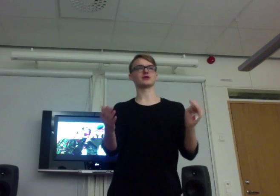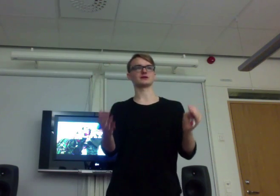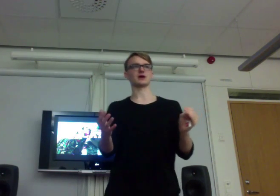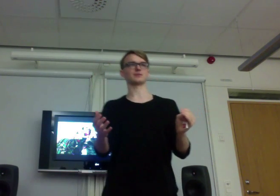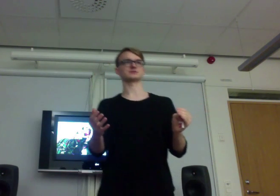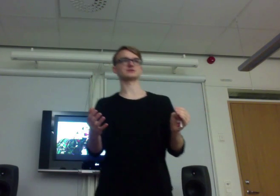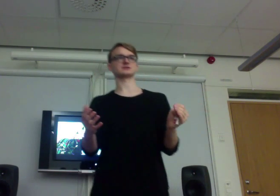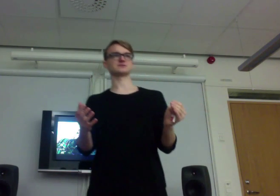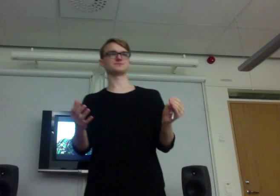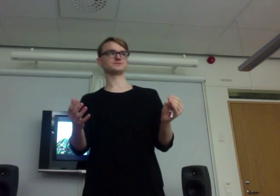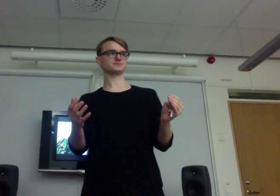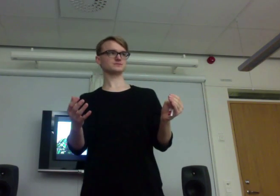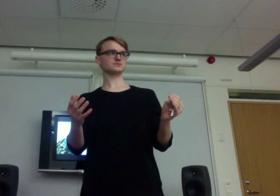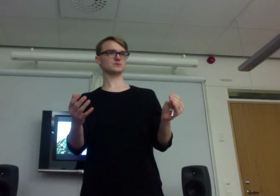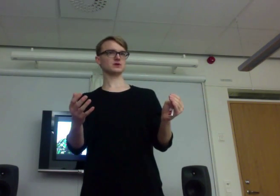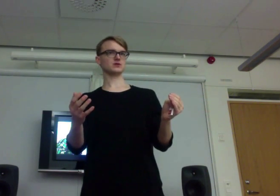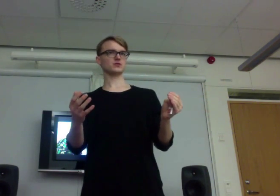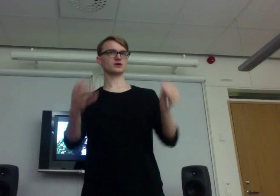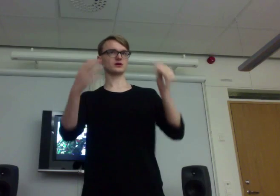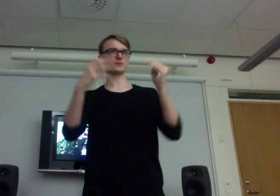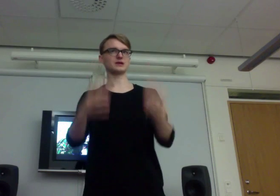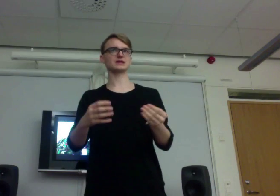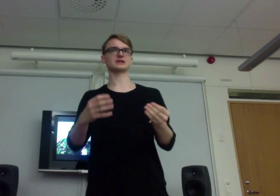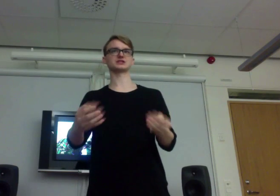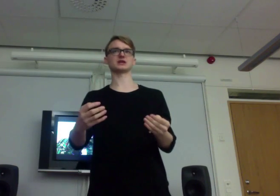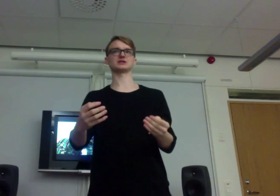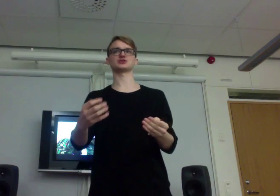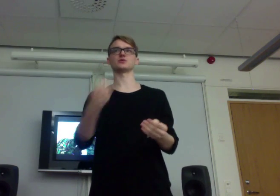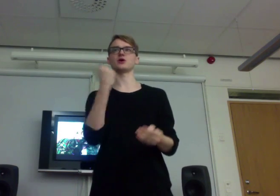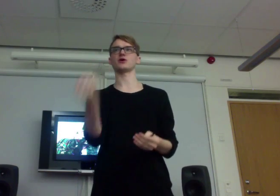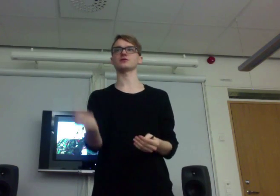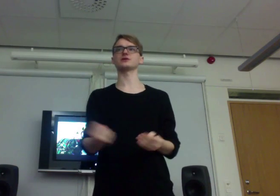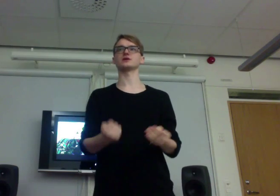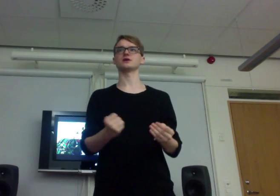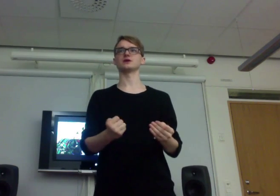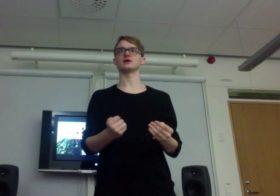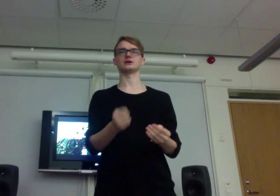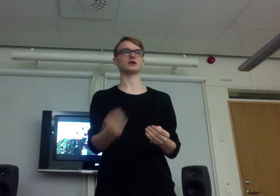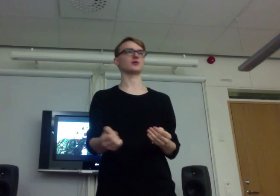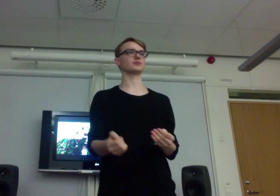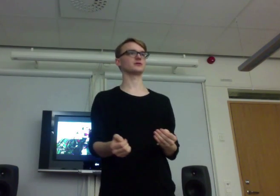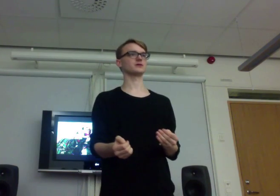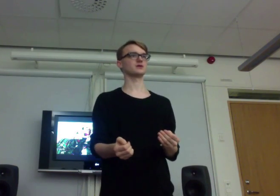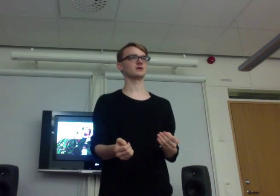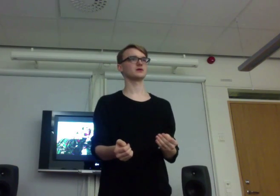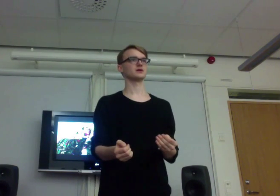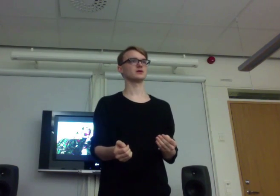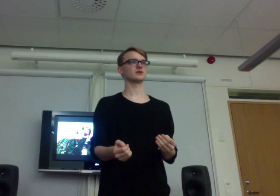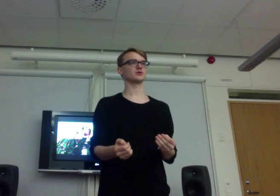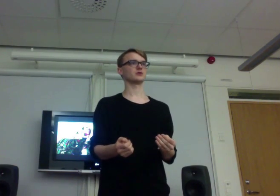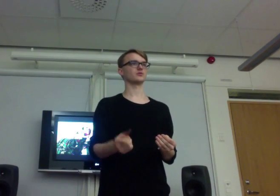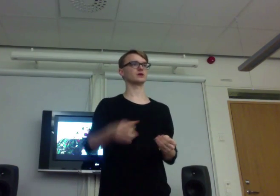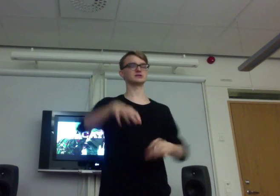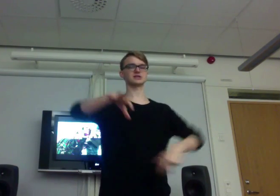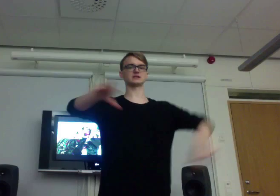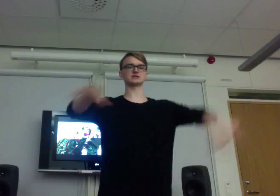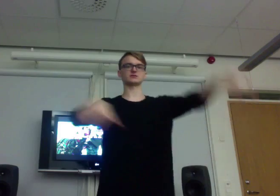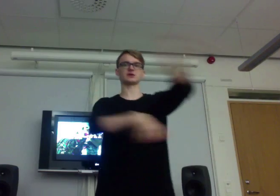that happens is, We can completely change who we are in the LARP. We can change, we can